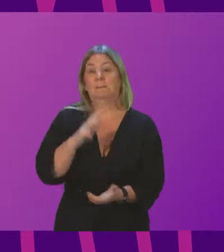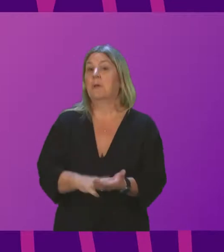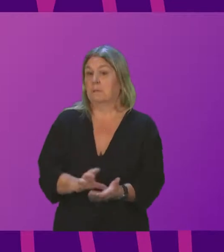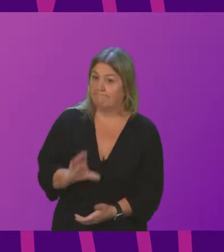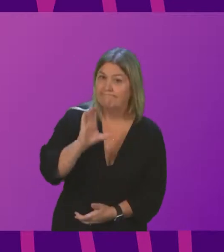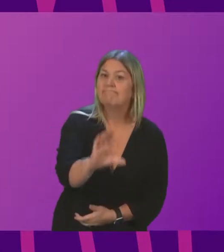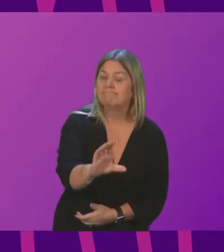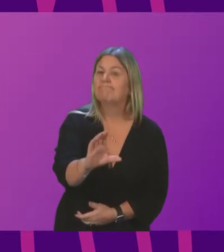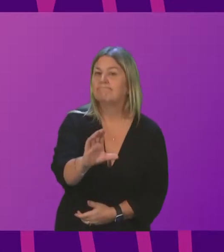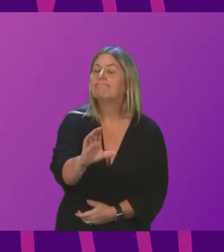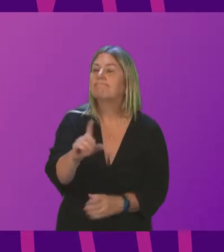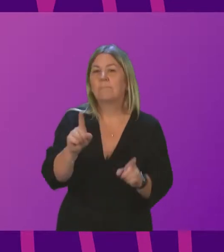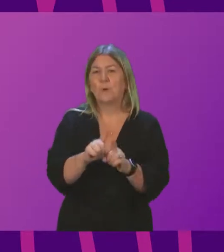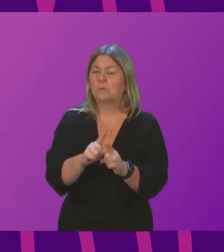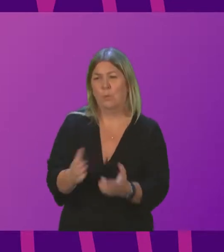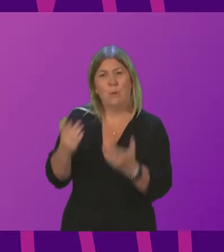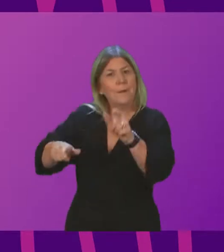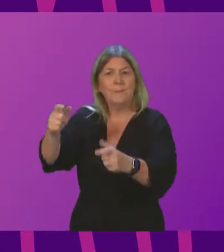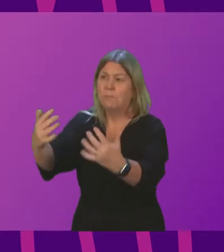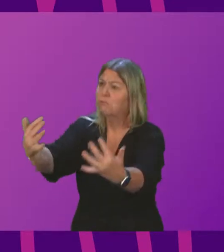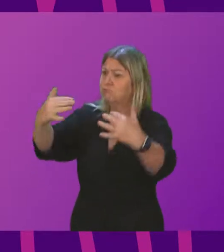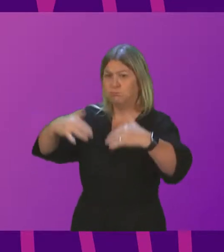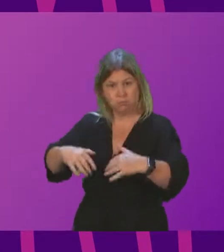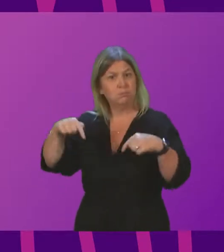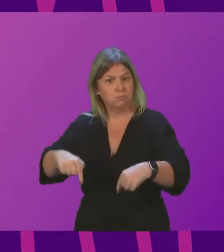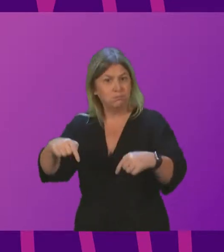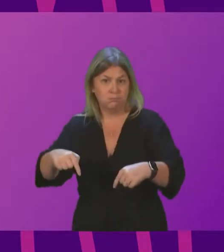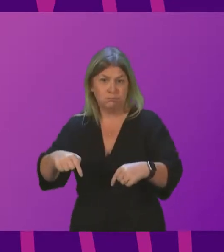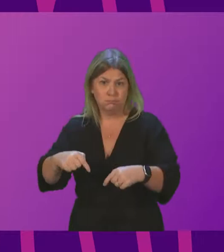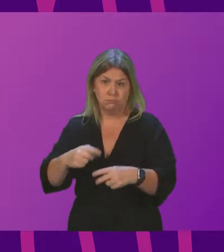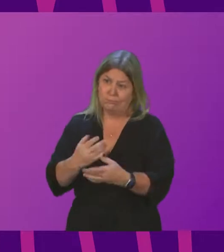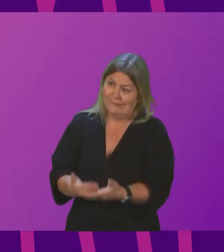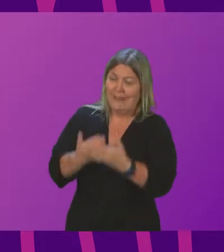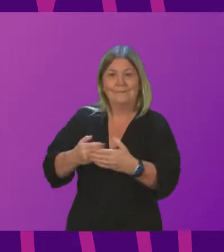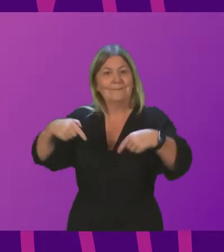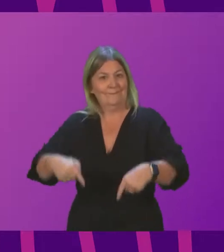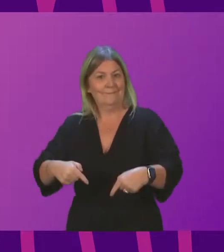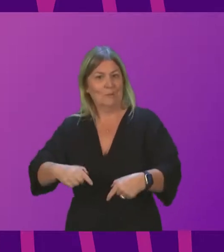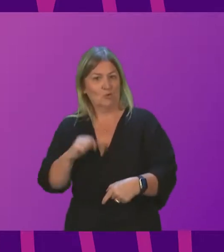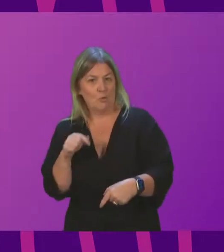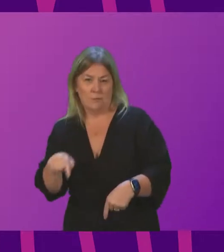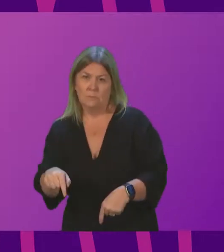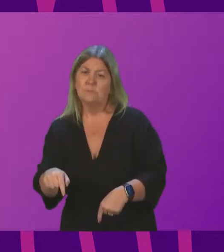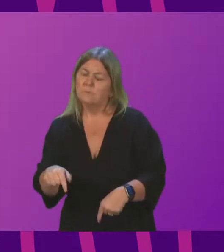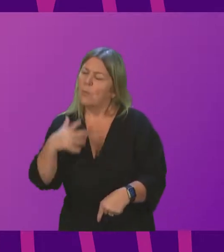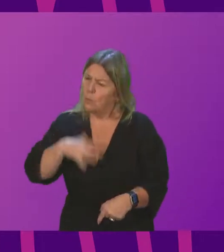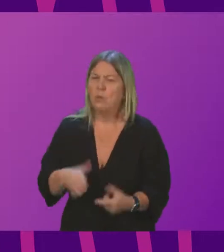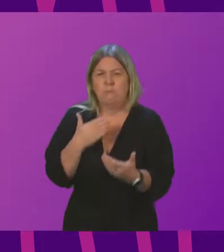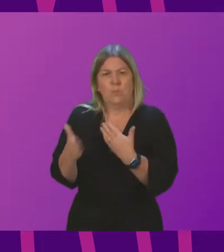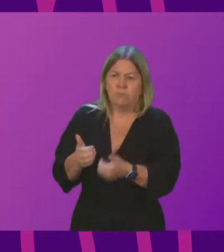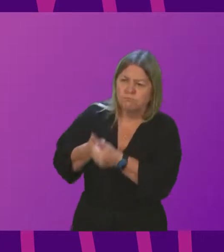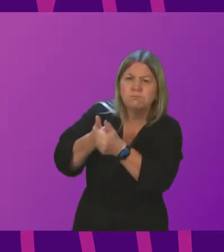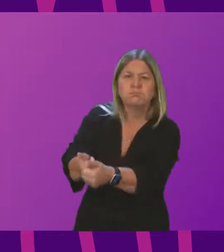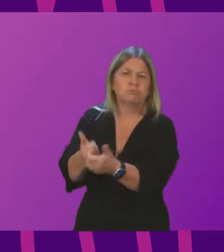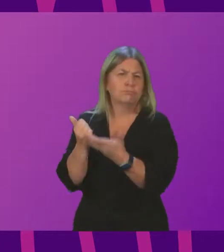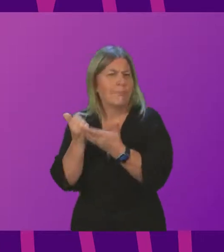We're also welcoming people from Afghanistan and helping give them refuge here. So I think we all want to do everything possible to help. And